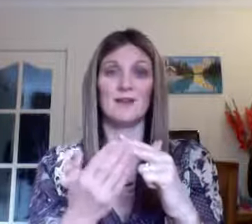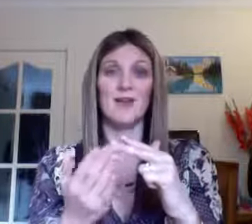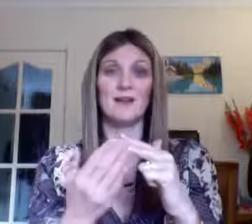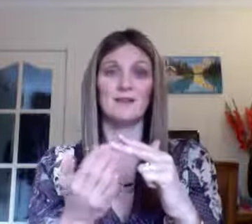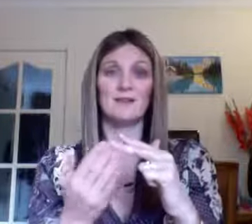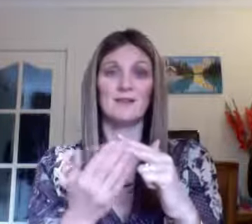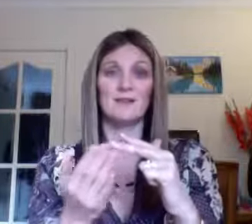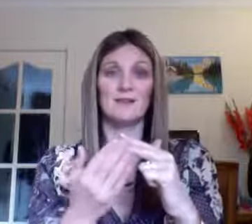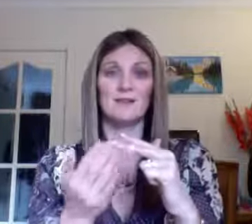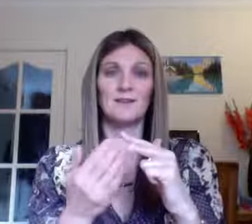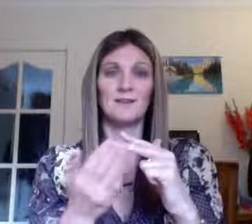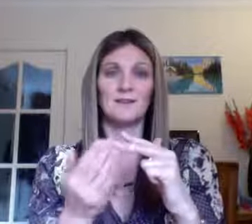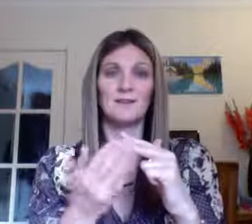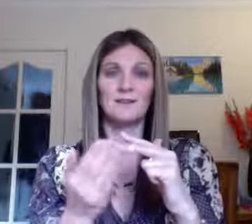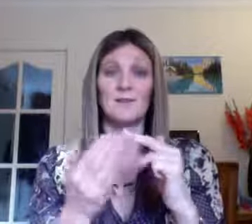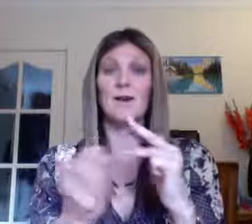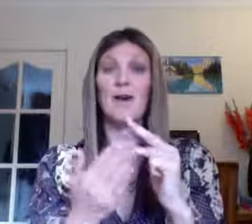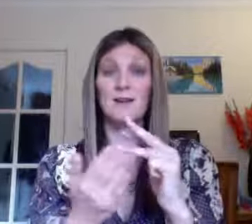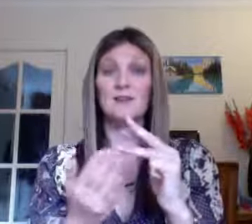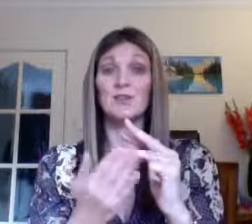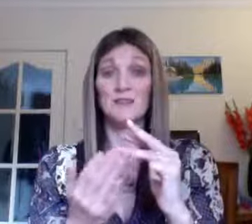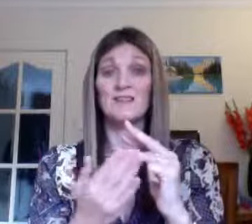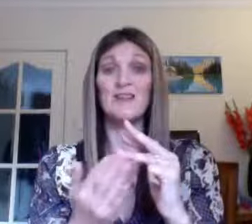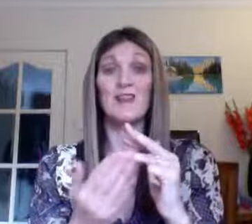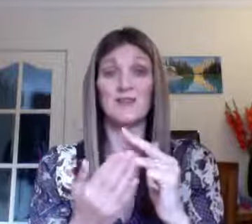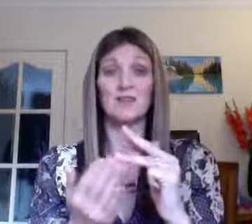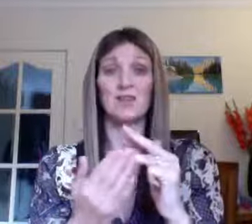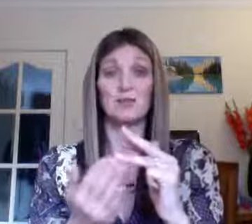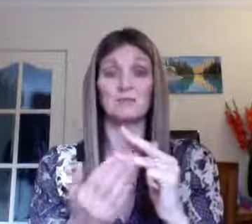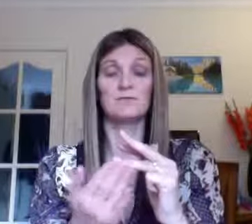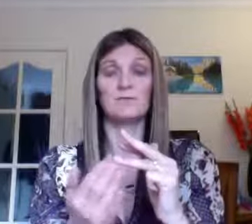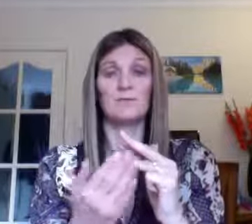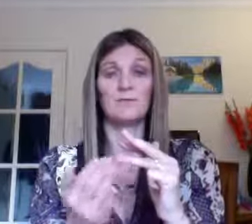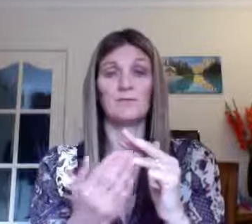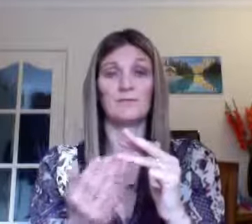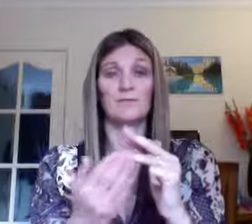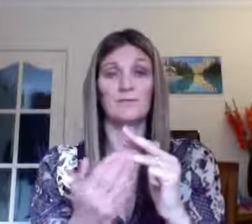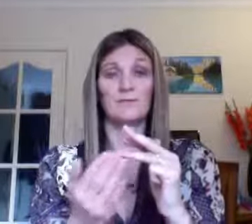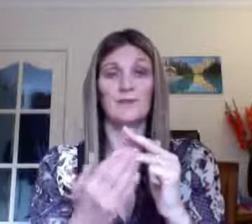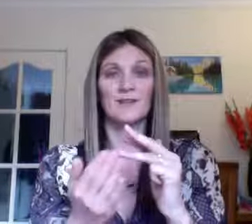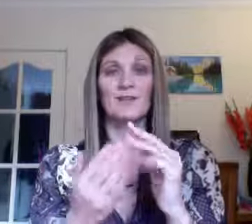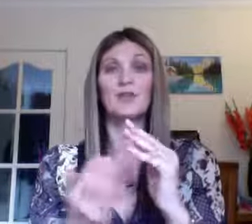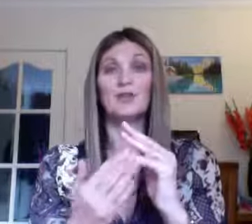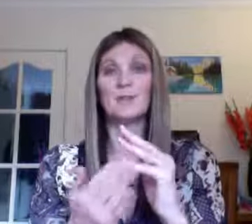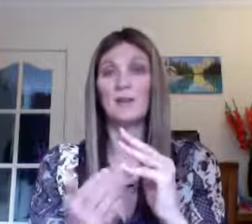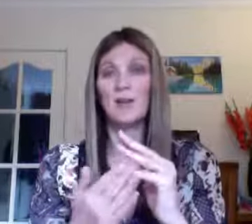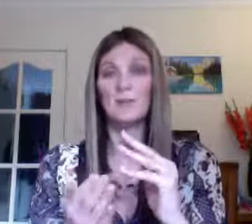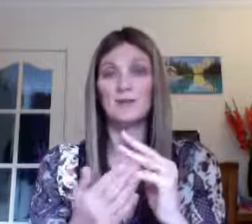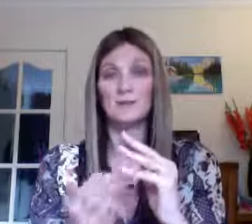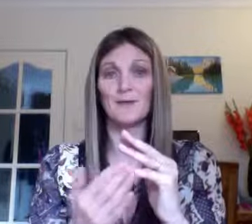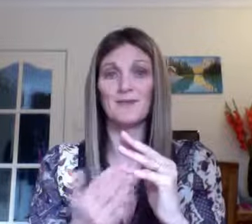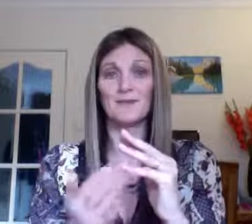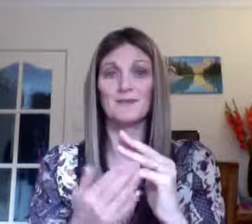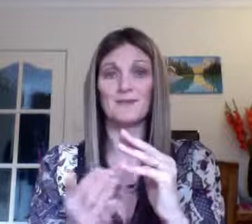lack. So for my highest good I need to let this go. Because I choose to be open to money instead.